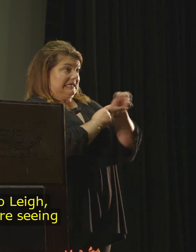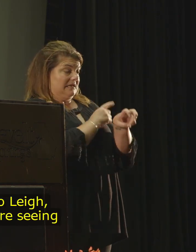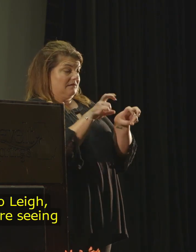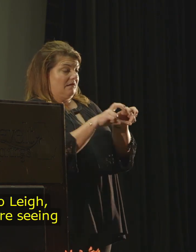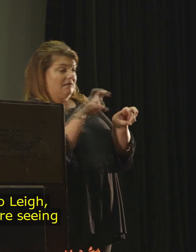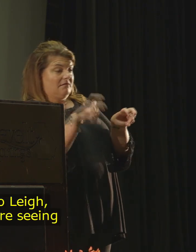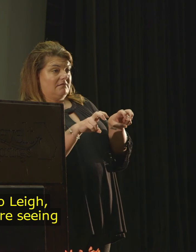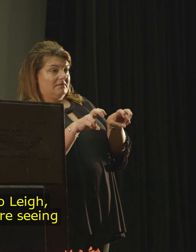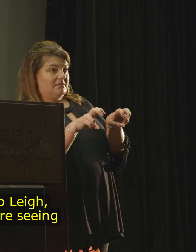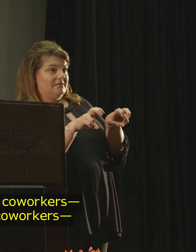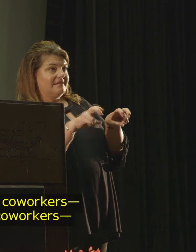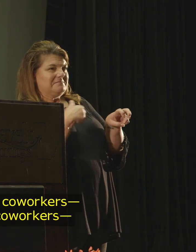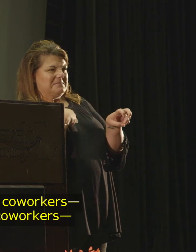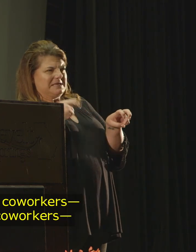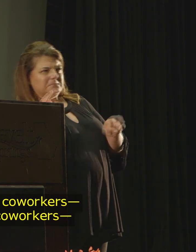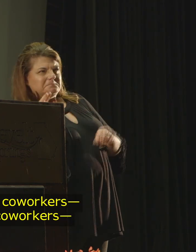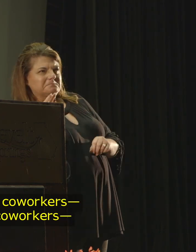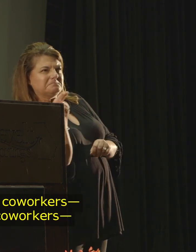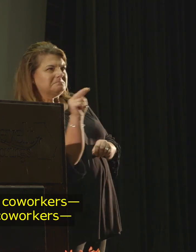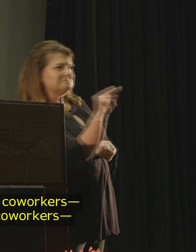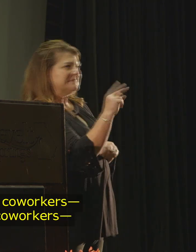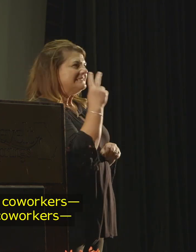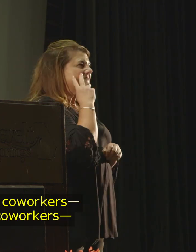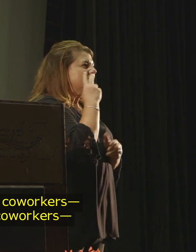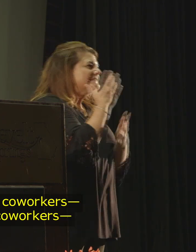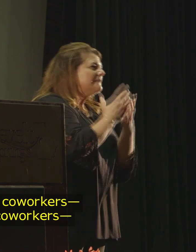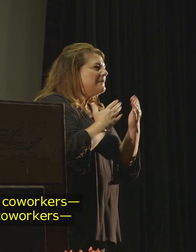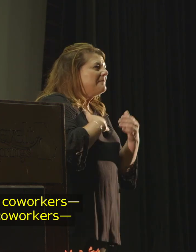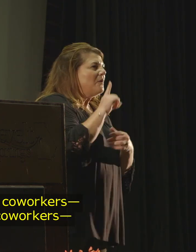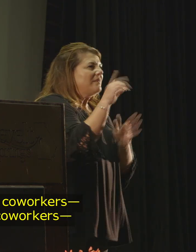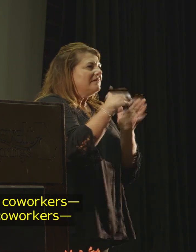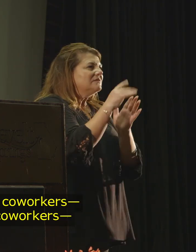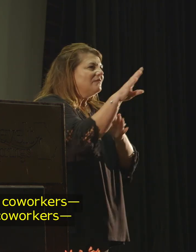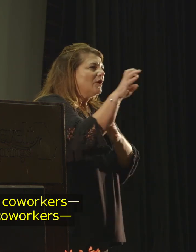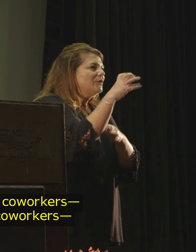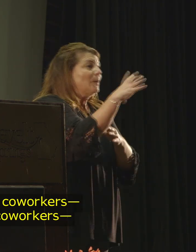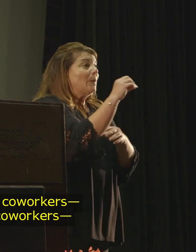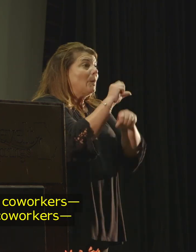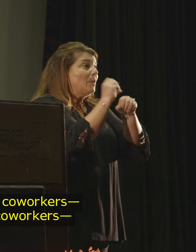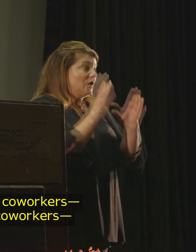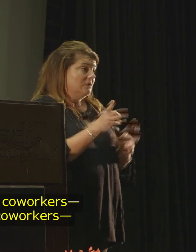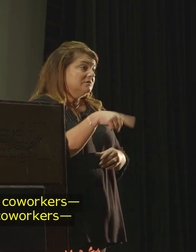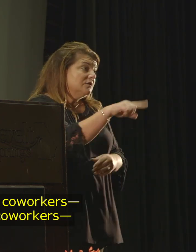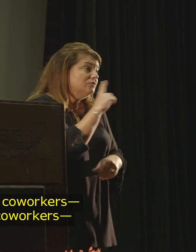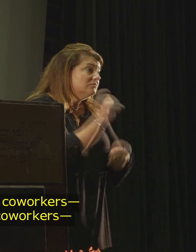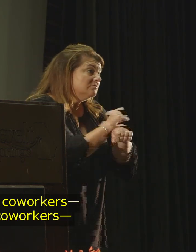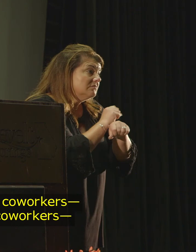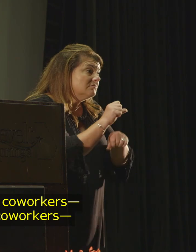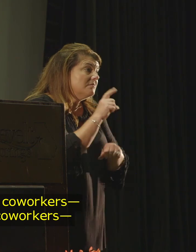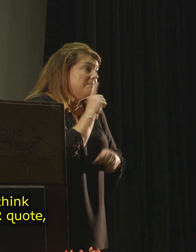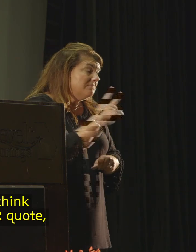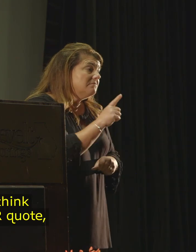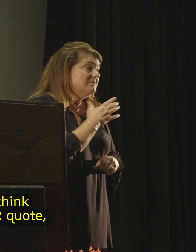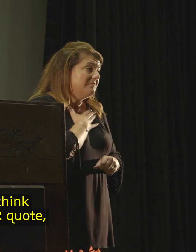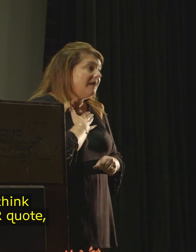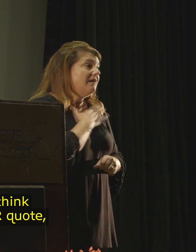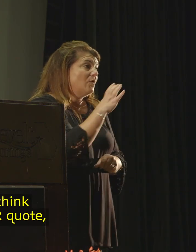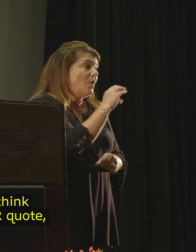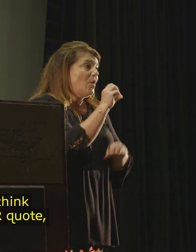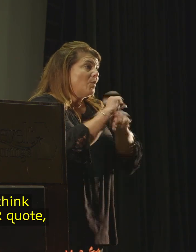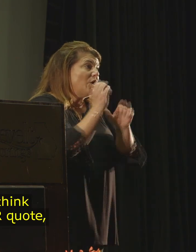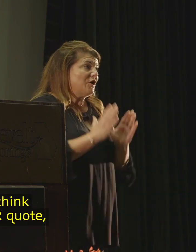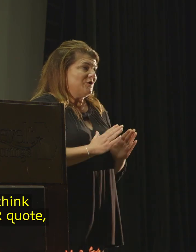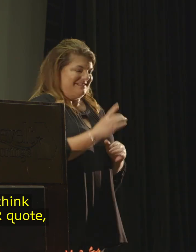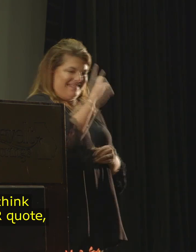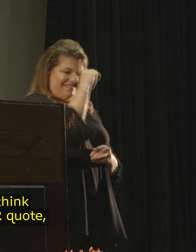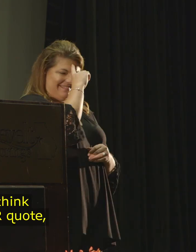looking out there, seeing some of my 1,400 coworkers, and you are my coworkers. I actually think of an